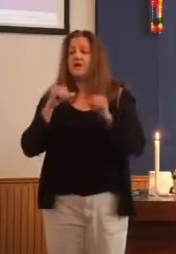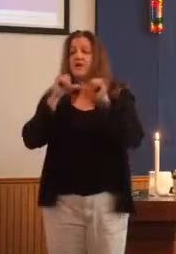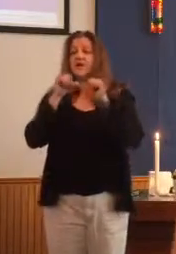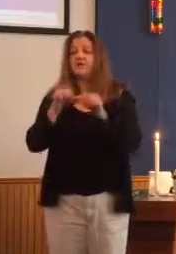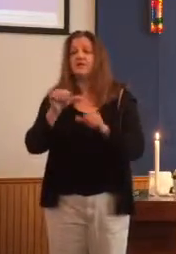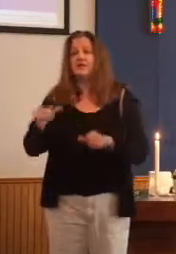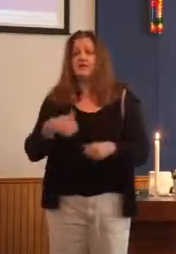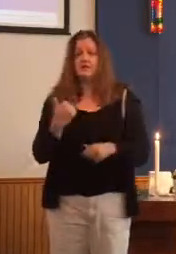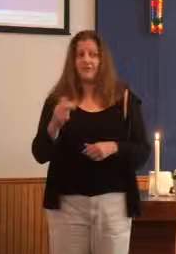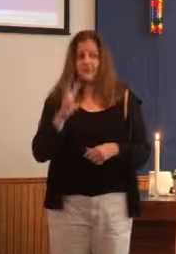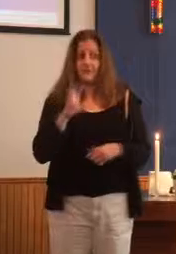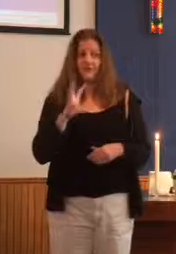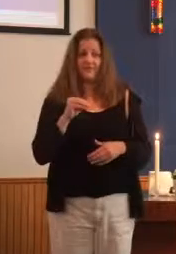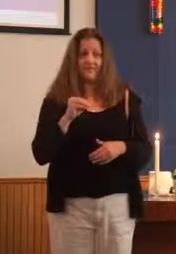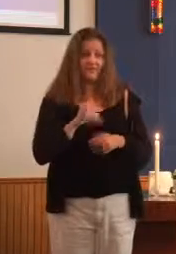350 years.